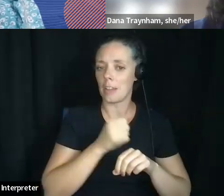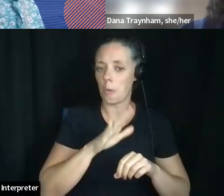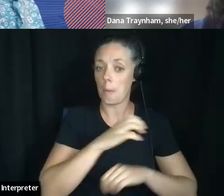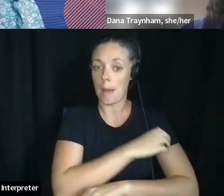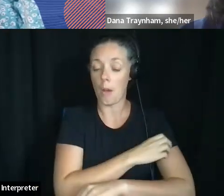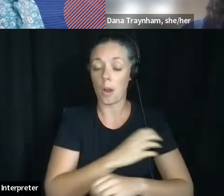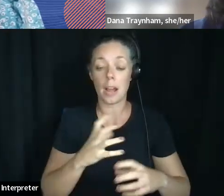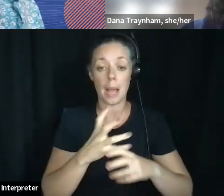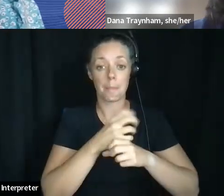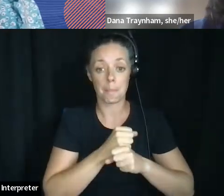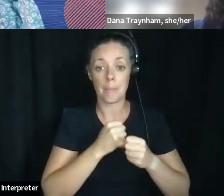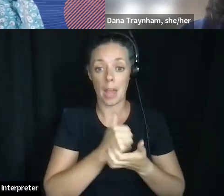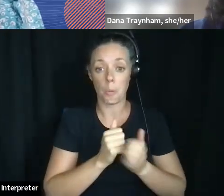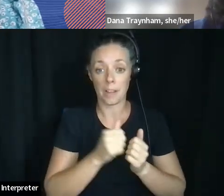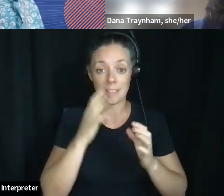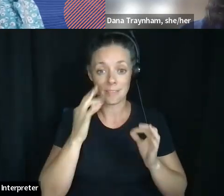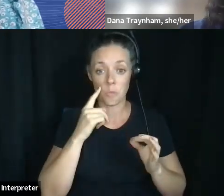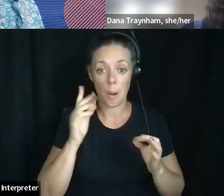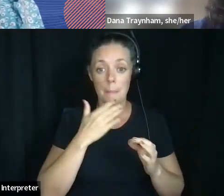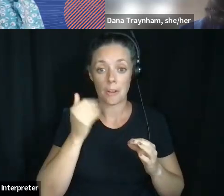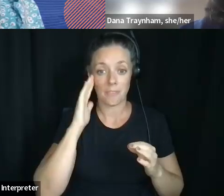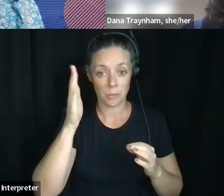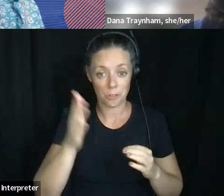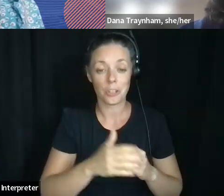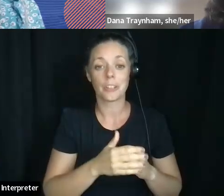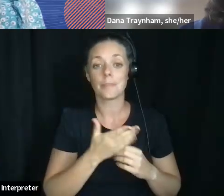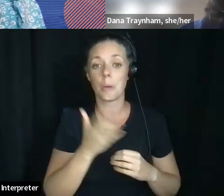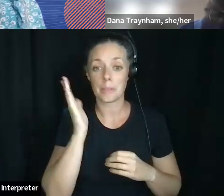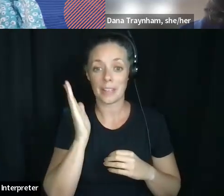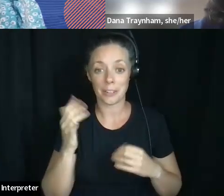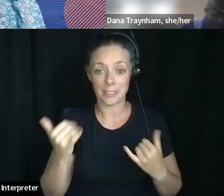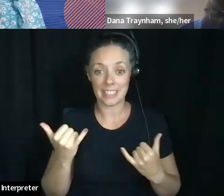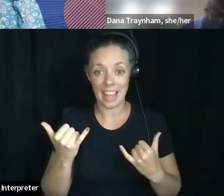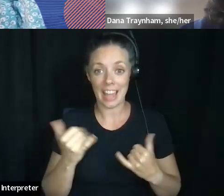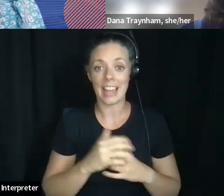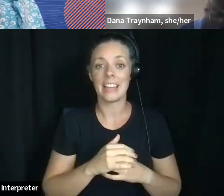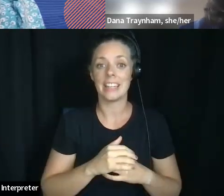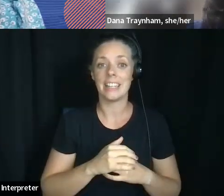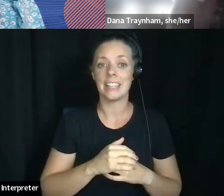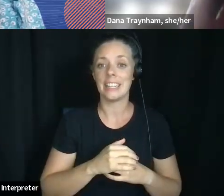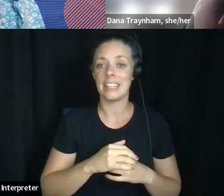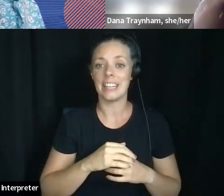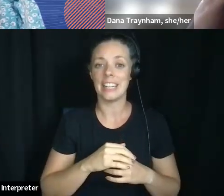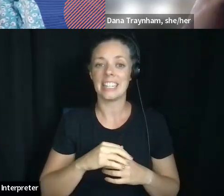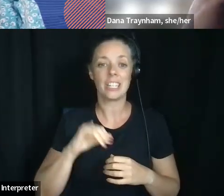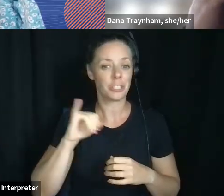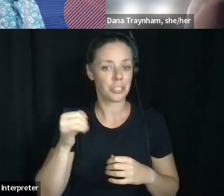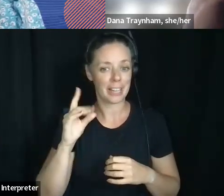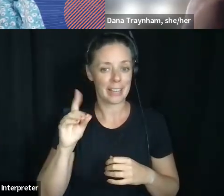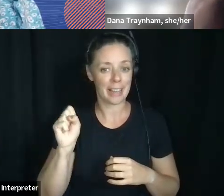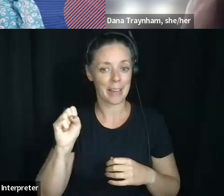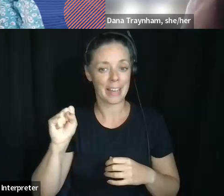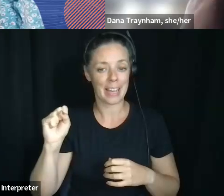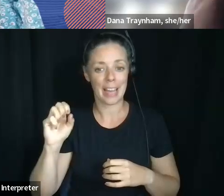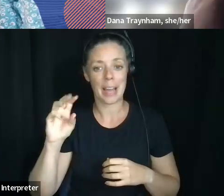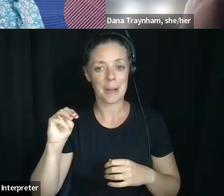Decisions for a Better Future. And our presenter today is Dana Traum, JD, MSW, and Senior Staff Attorney at